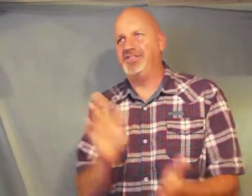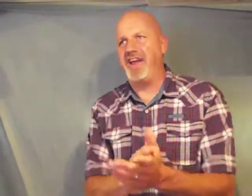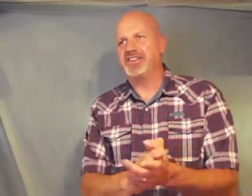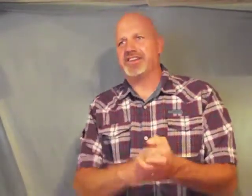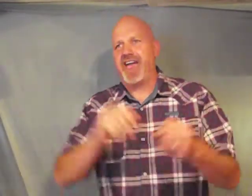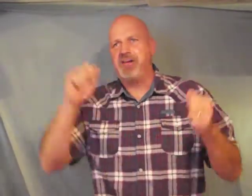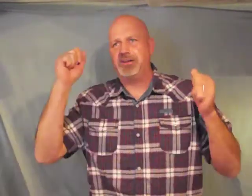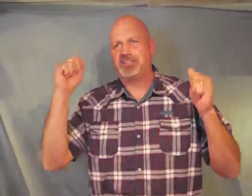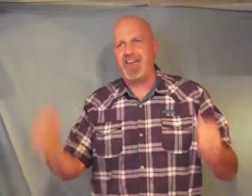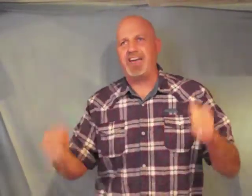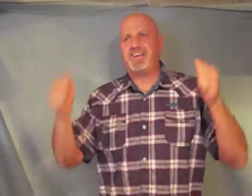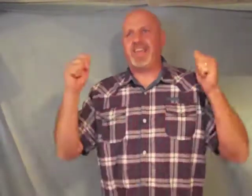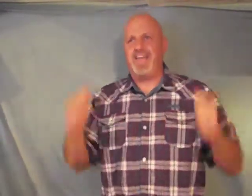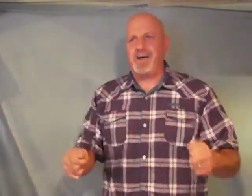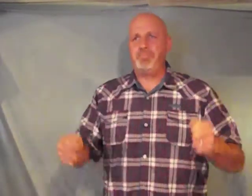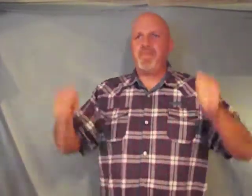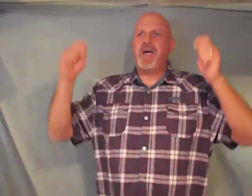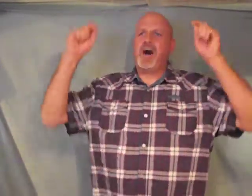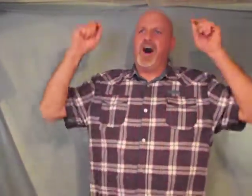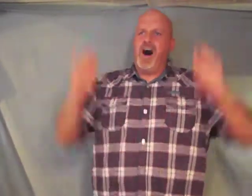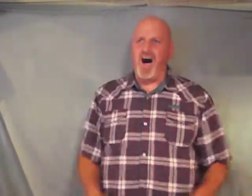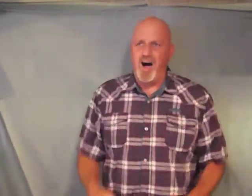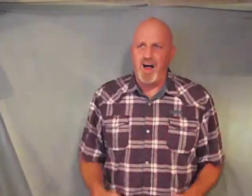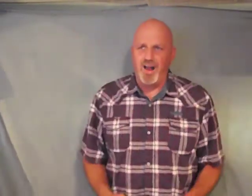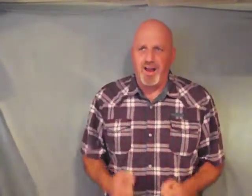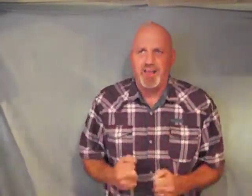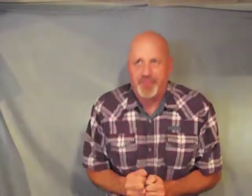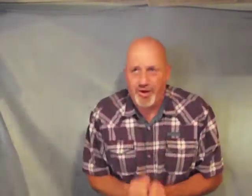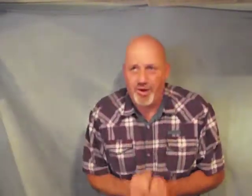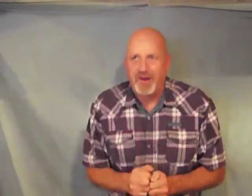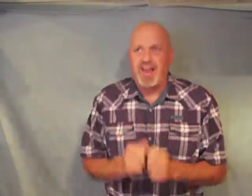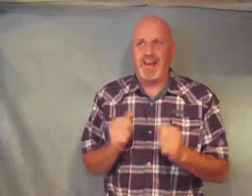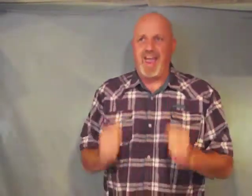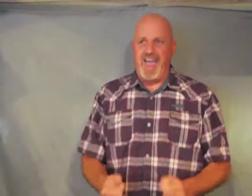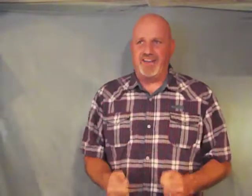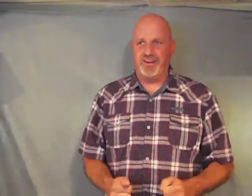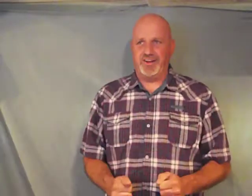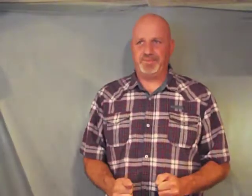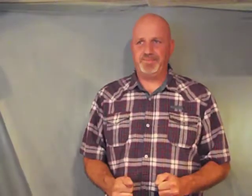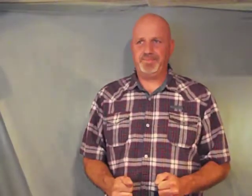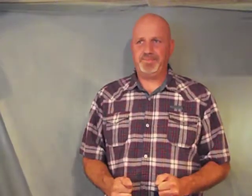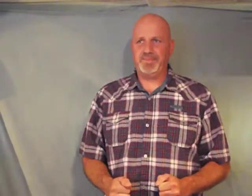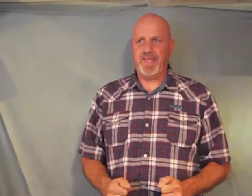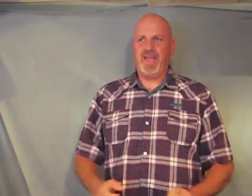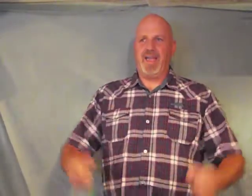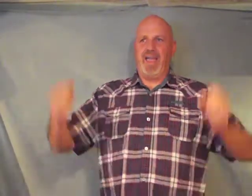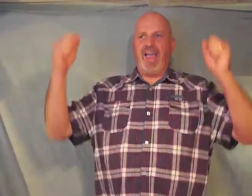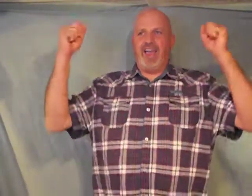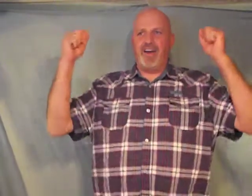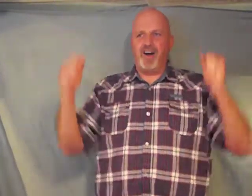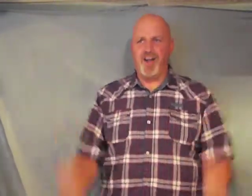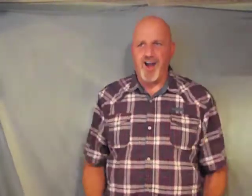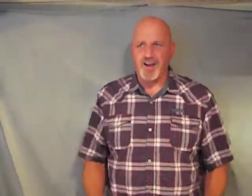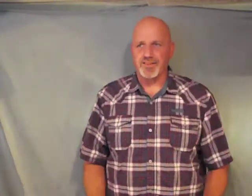Jesus came and said to them all authority in heaven and on earth